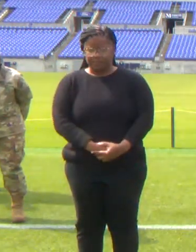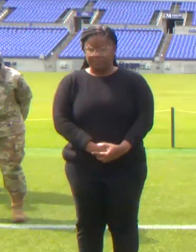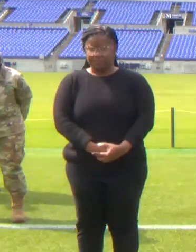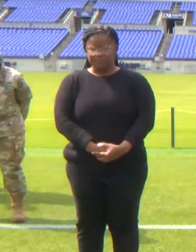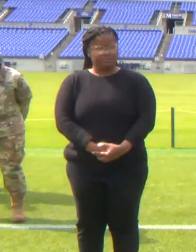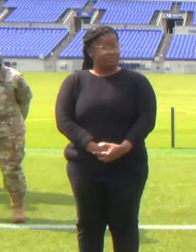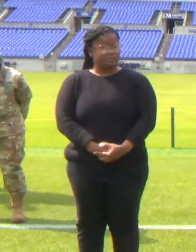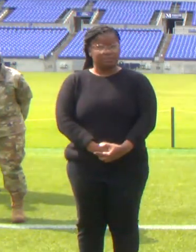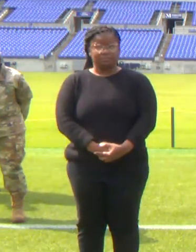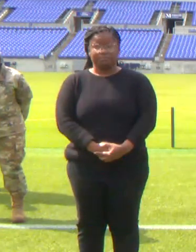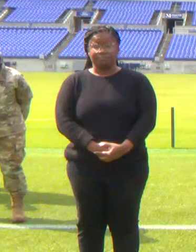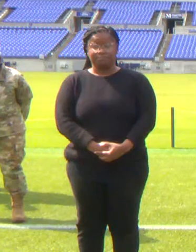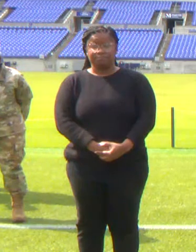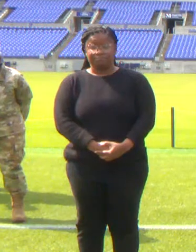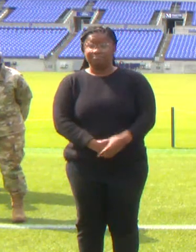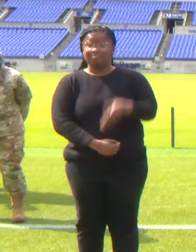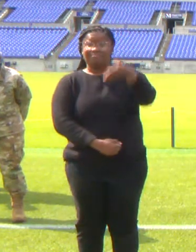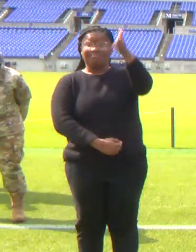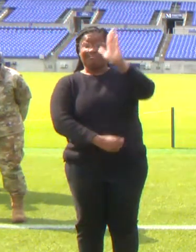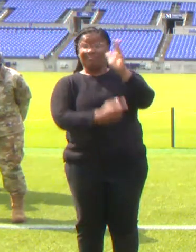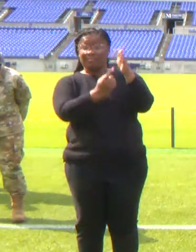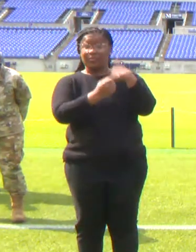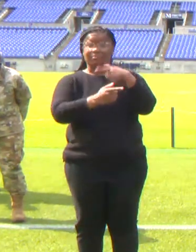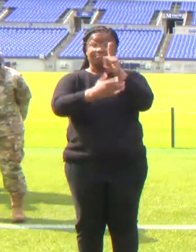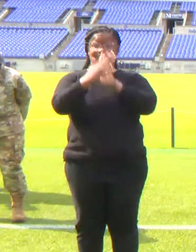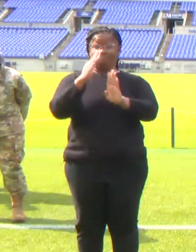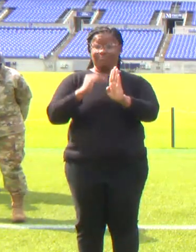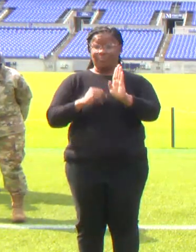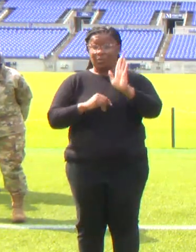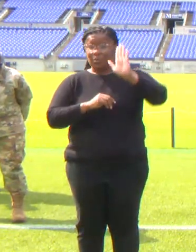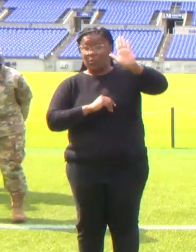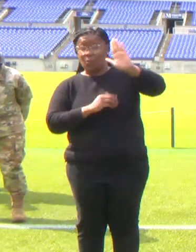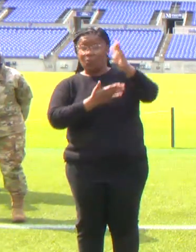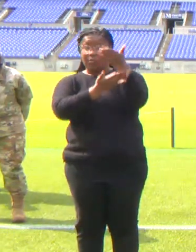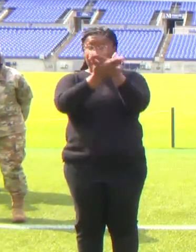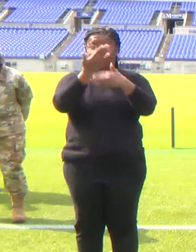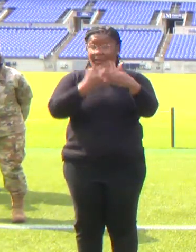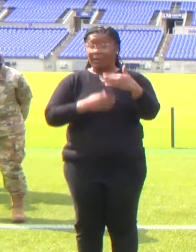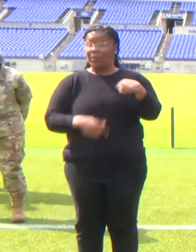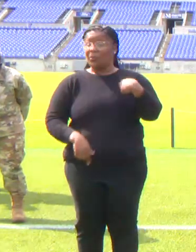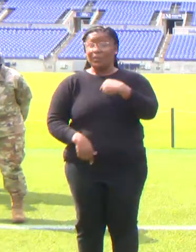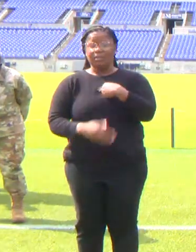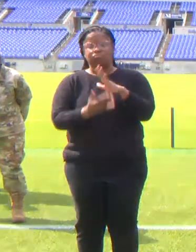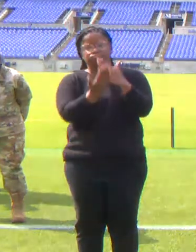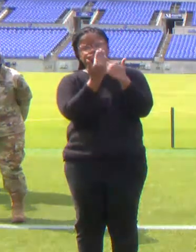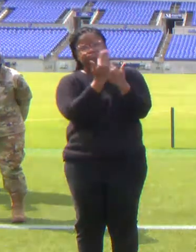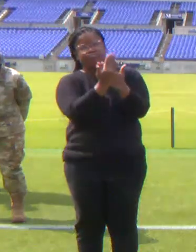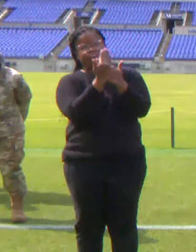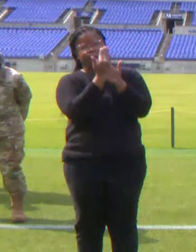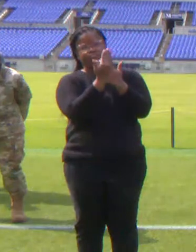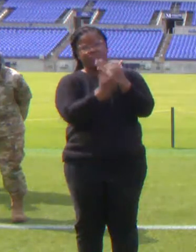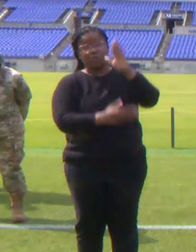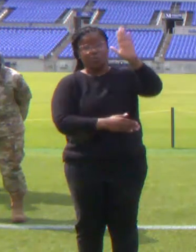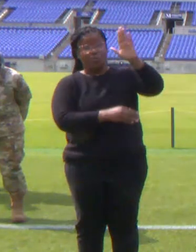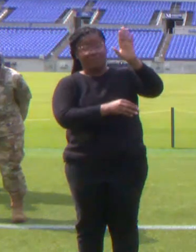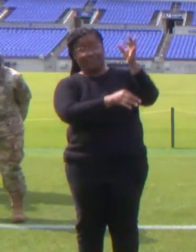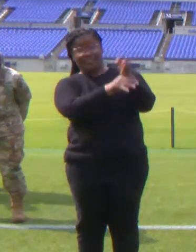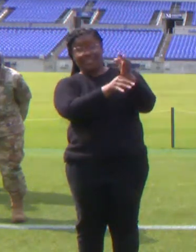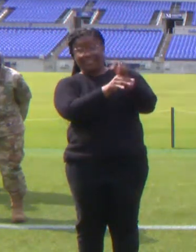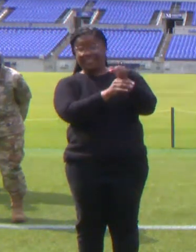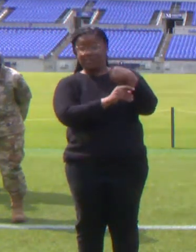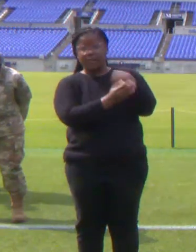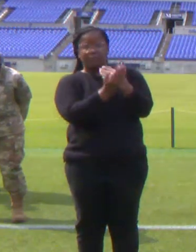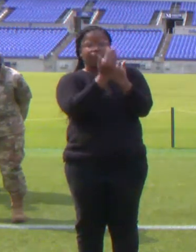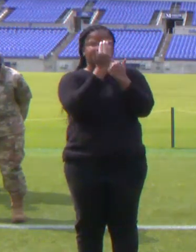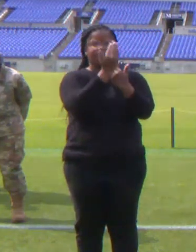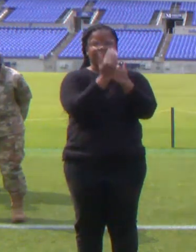Gracious God, we humble ourselves under your mighty hand and we thank you for your faithfulness and we thank you for your many blessings.